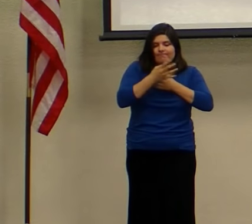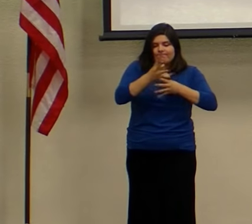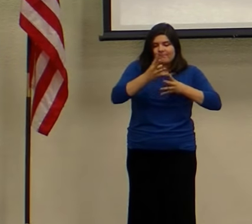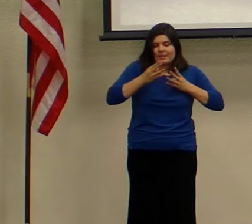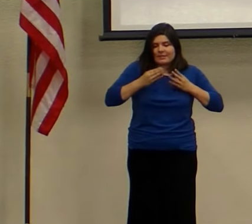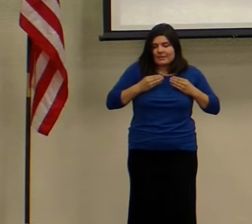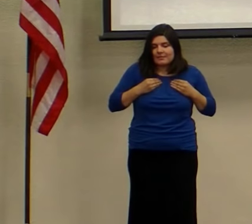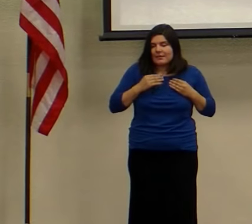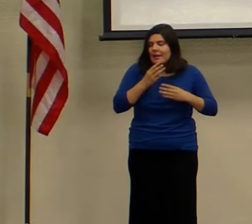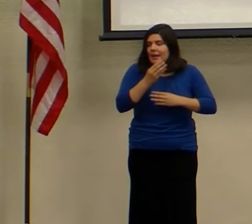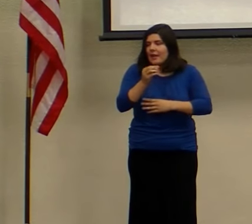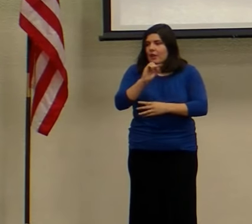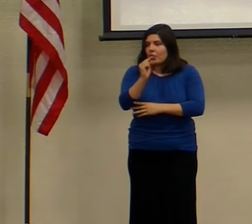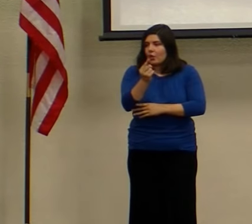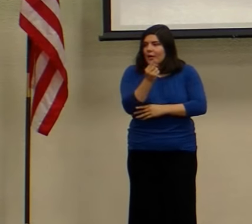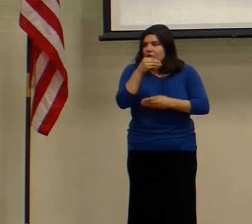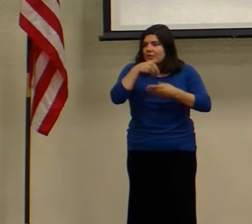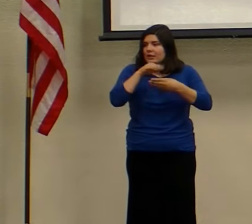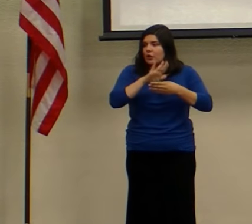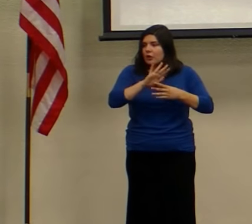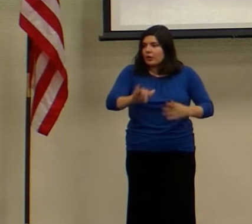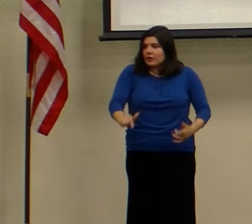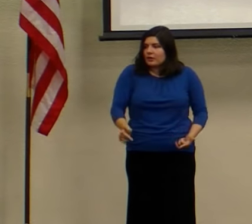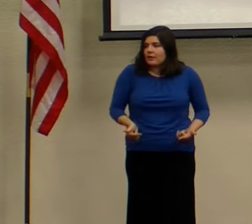of correction in her life.